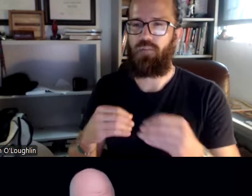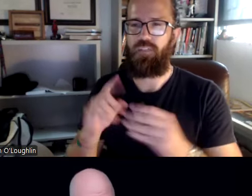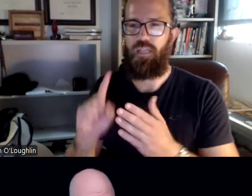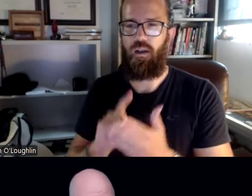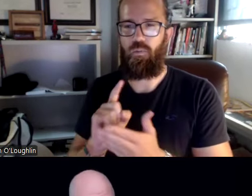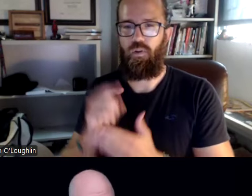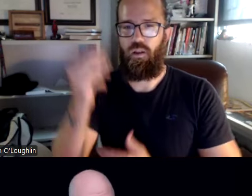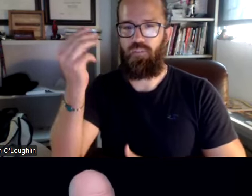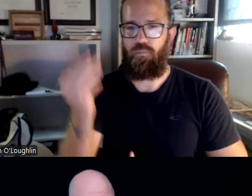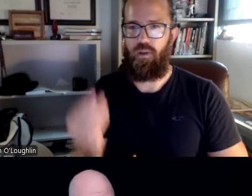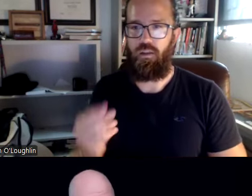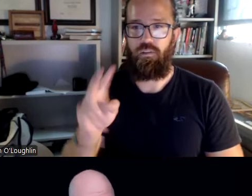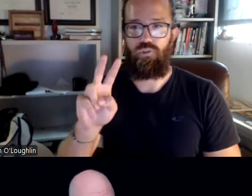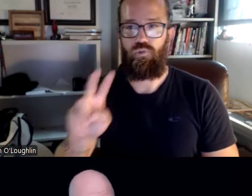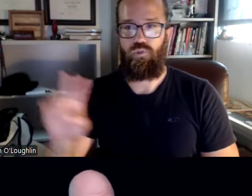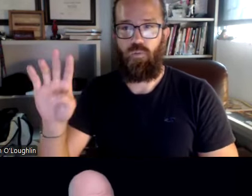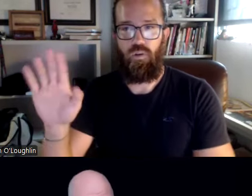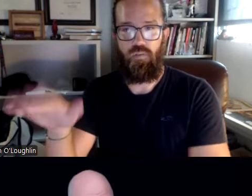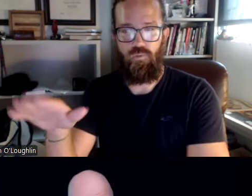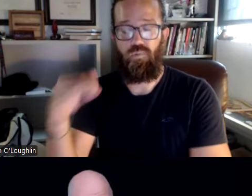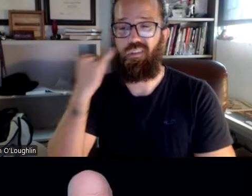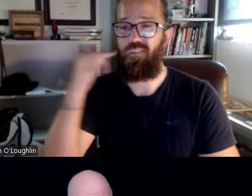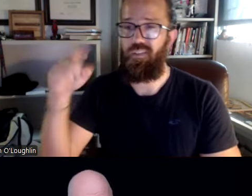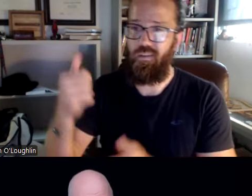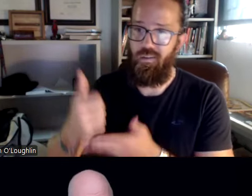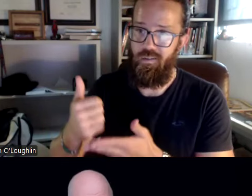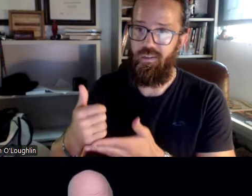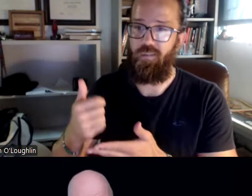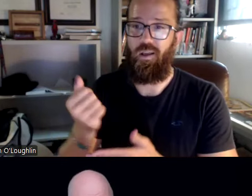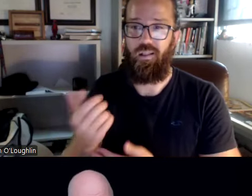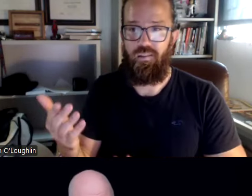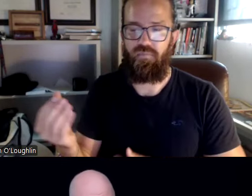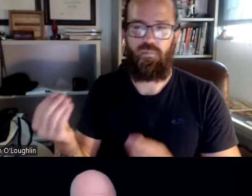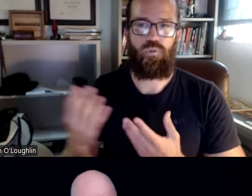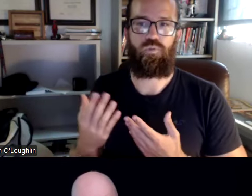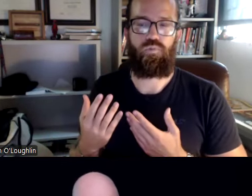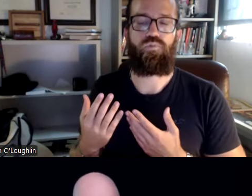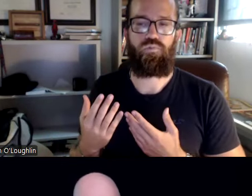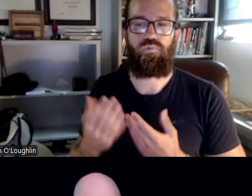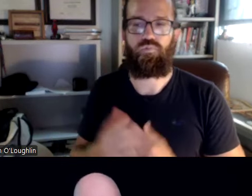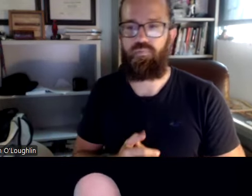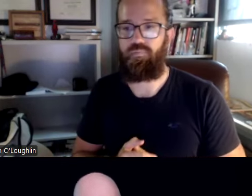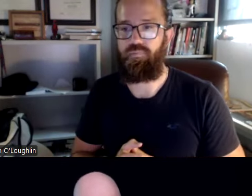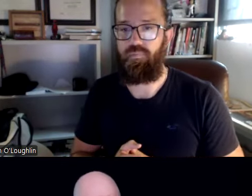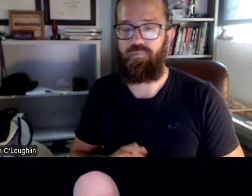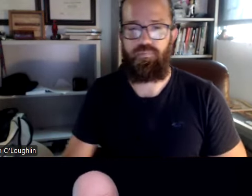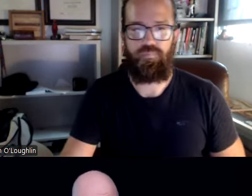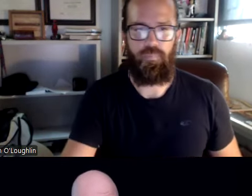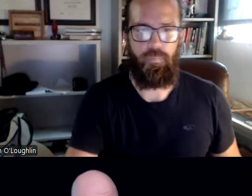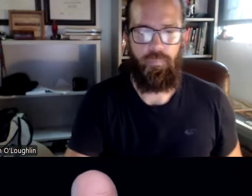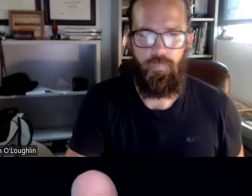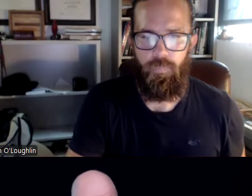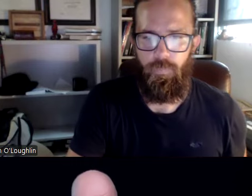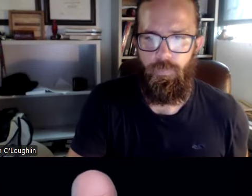this is my zoom office hours uh mondays two to four in the afternoon so if you need any help with so